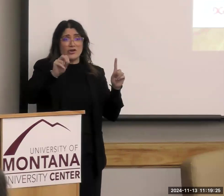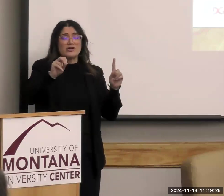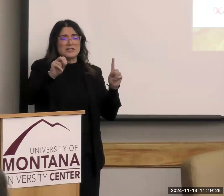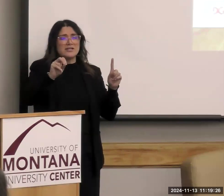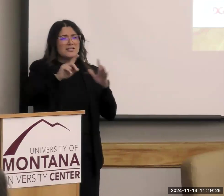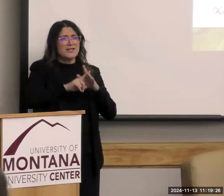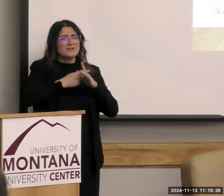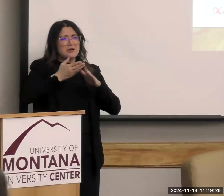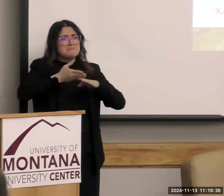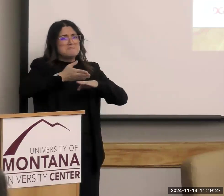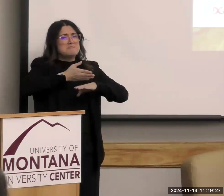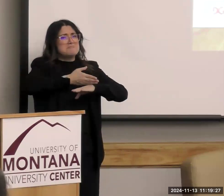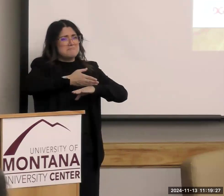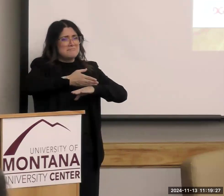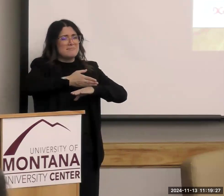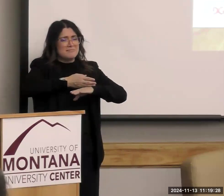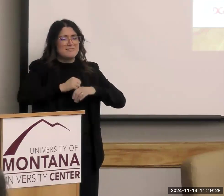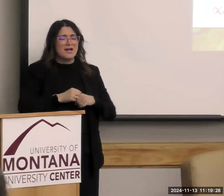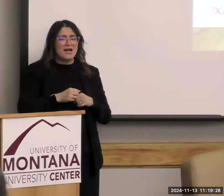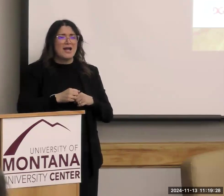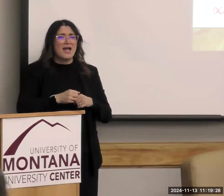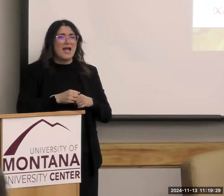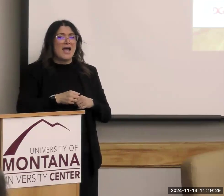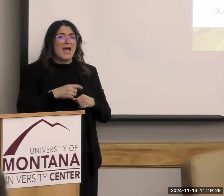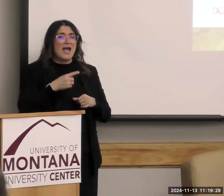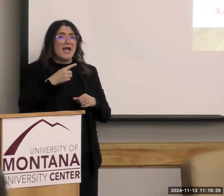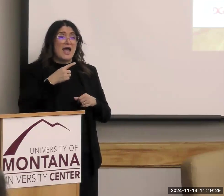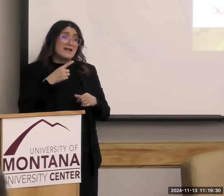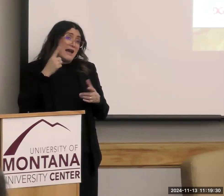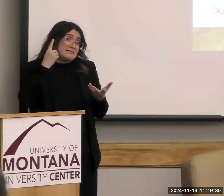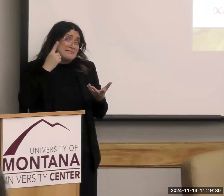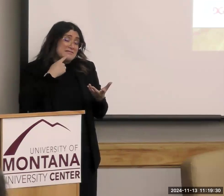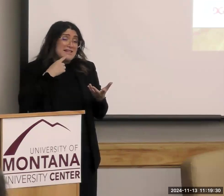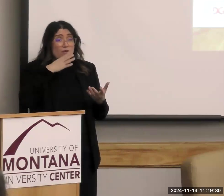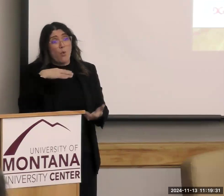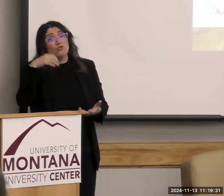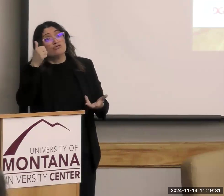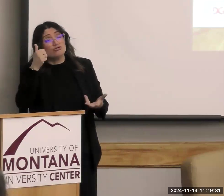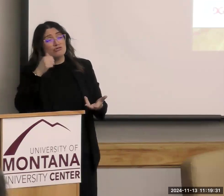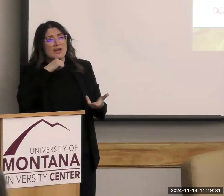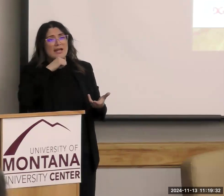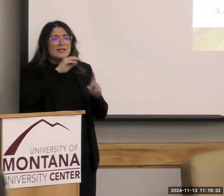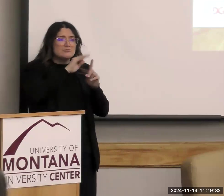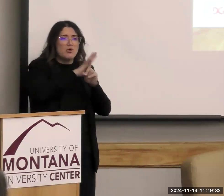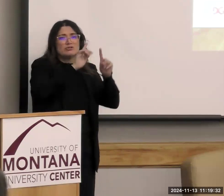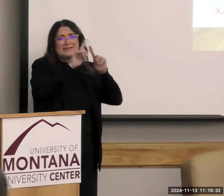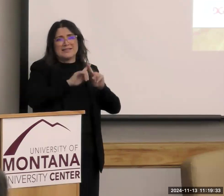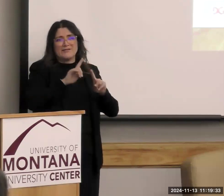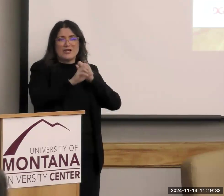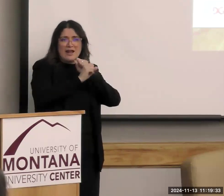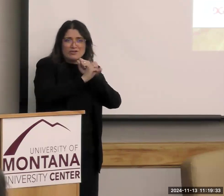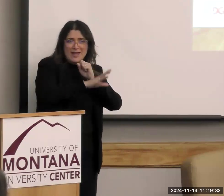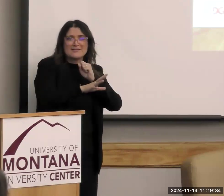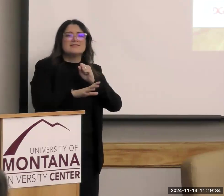getting better. And I say they're older, and they weren't exposed to the same advertising when they were growing up, and they have